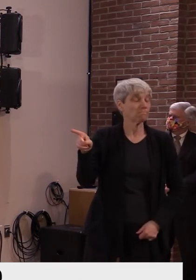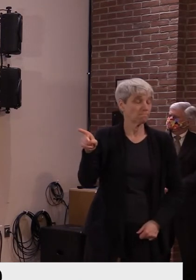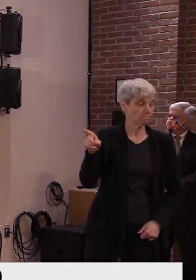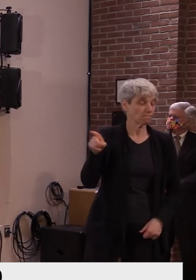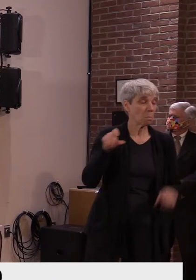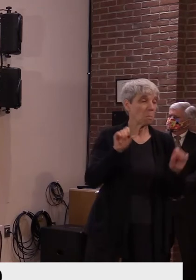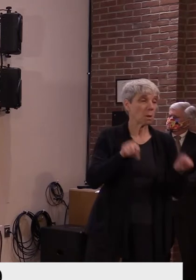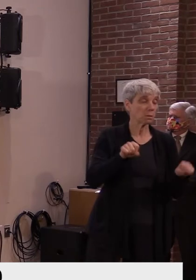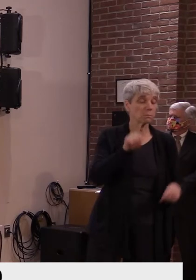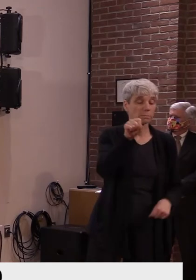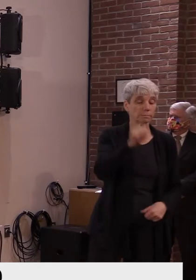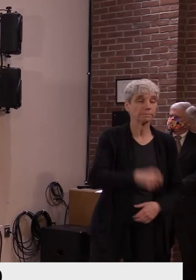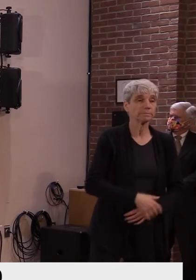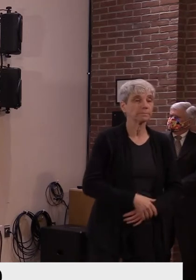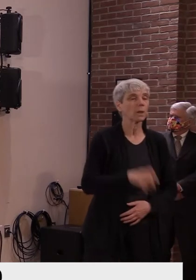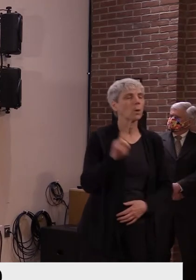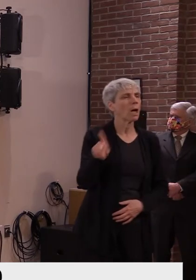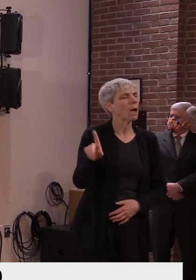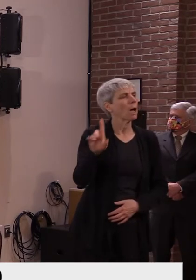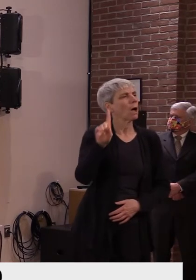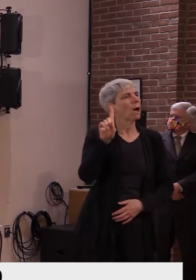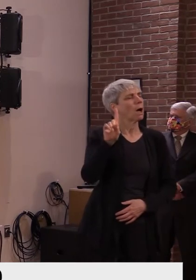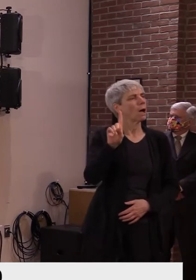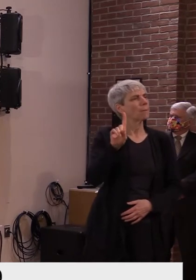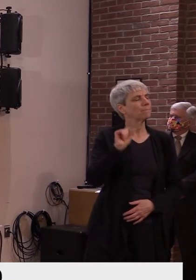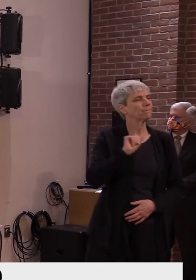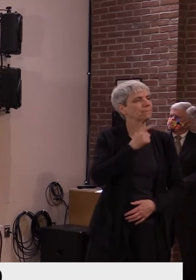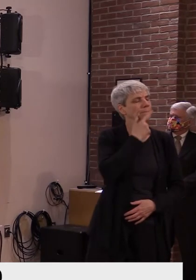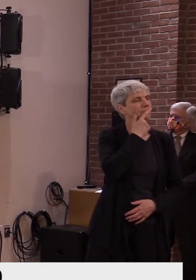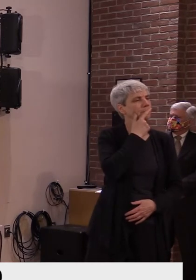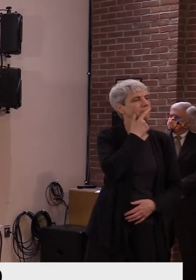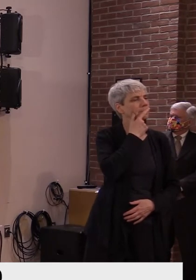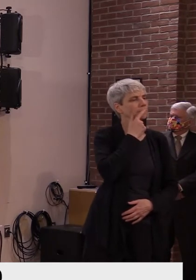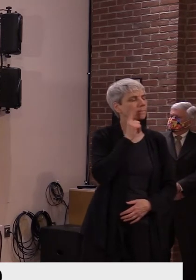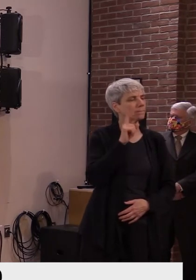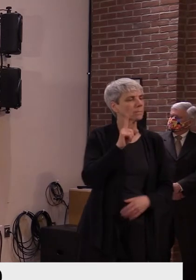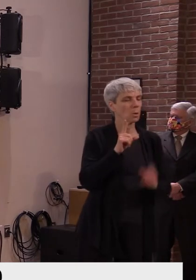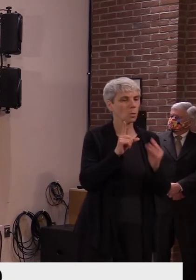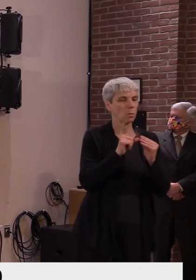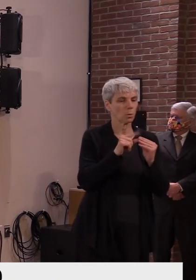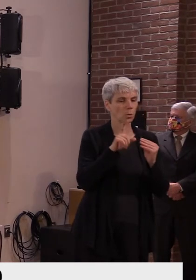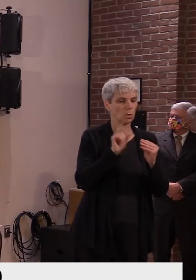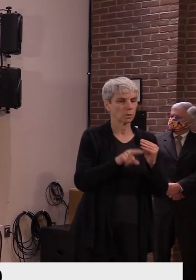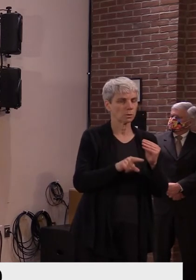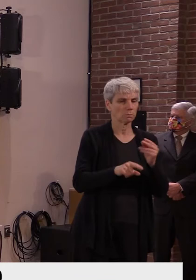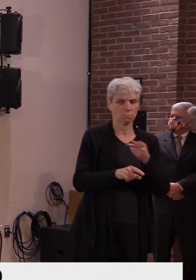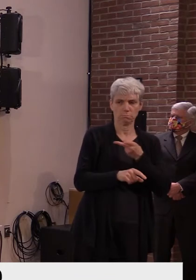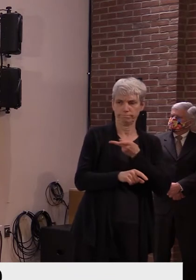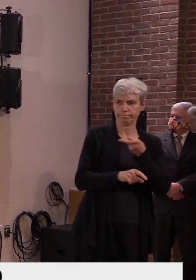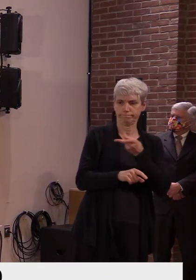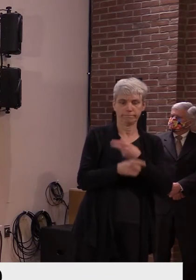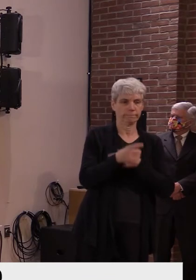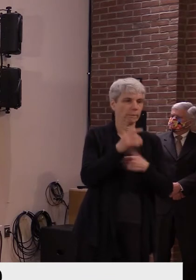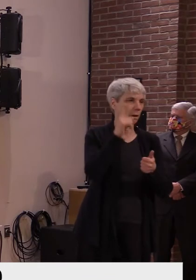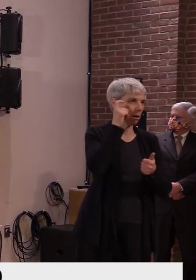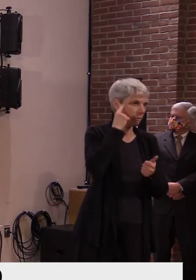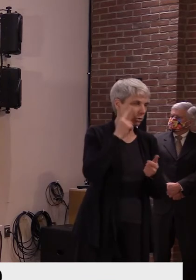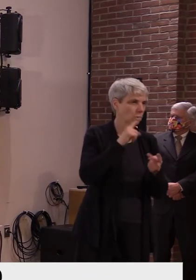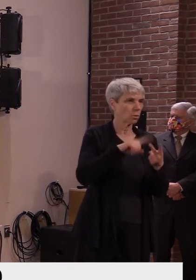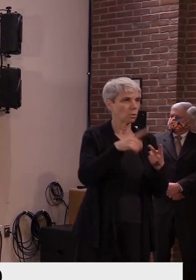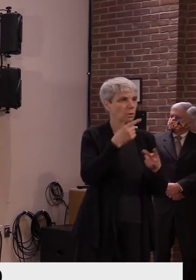Okay. Um, and moving on, uh, this may, maybe for the governor, maybe for Dr. Levine.